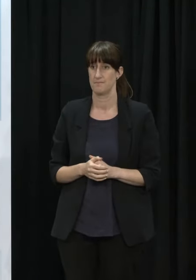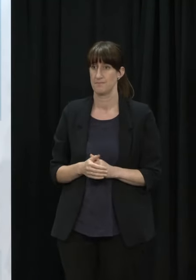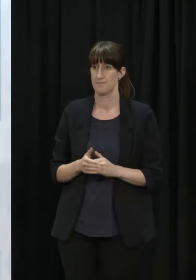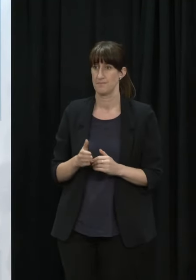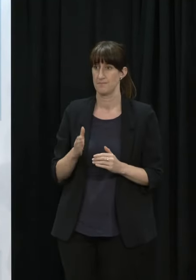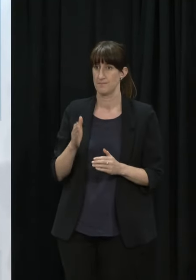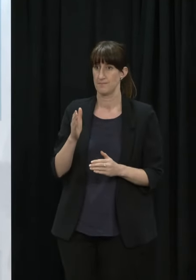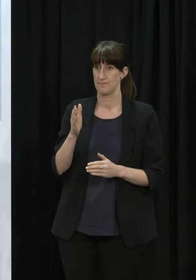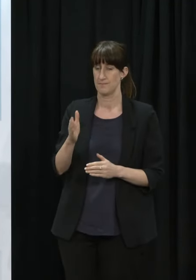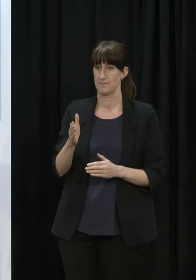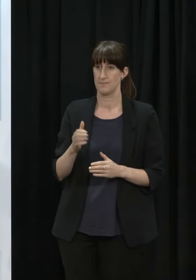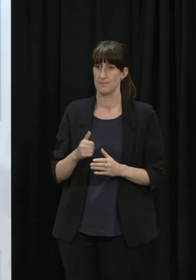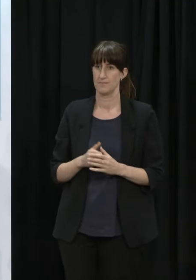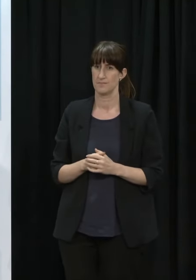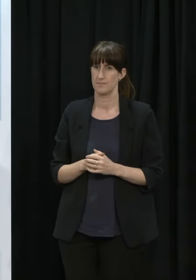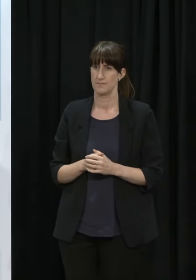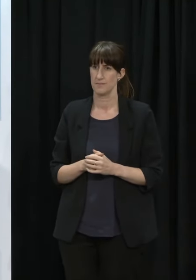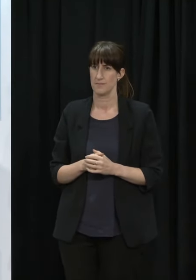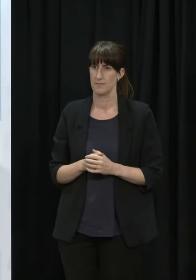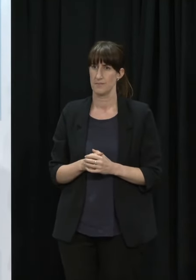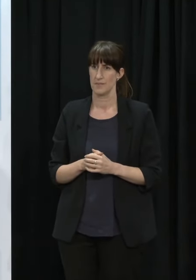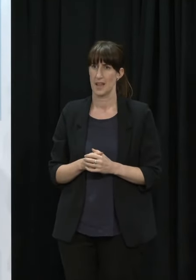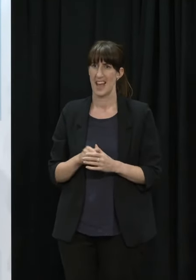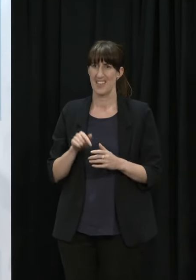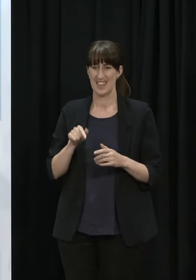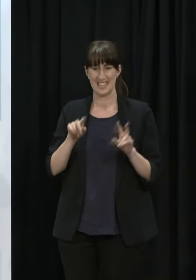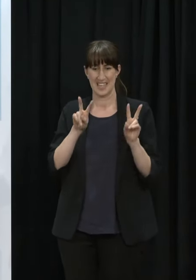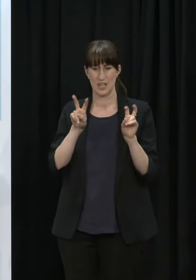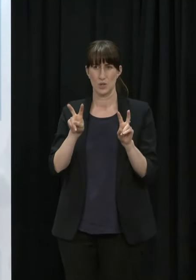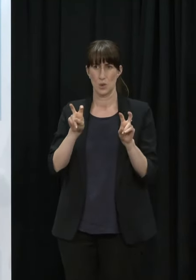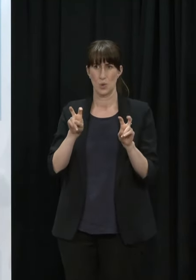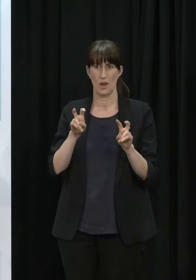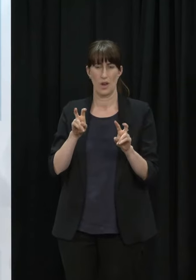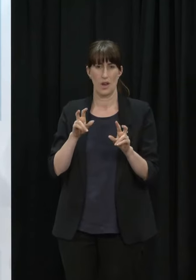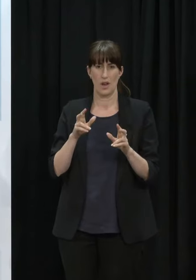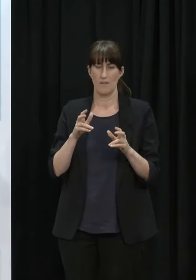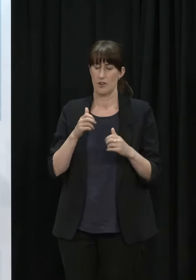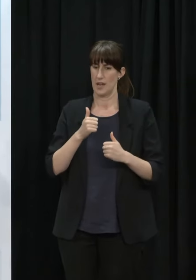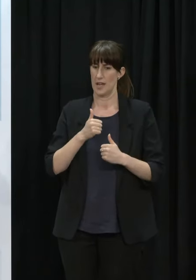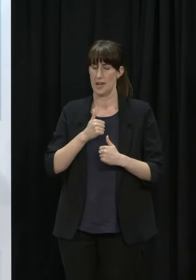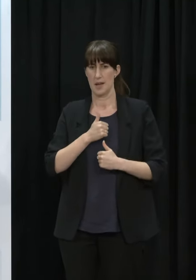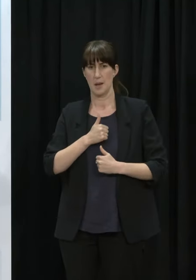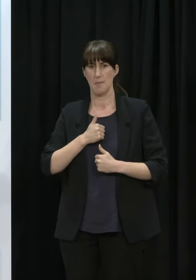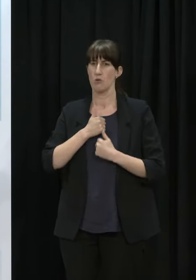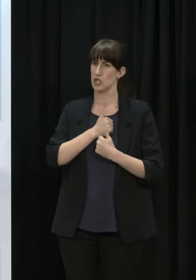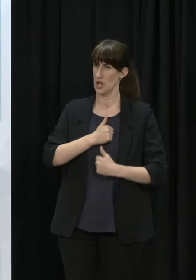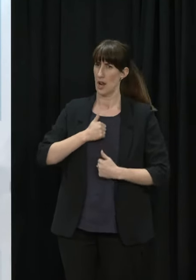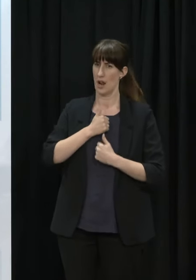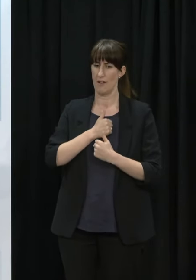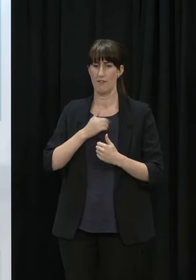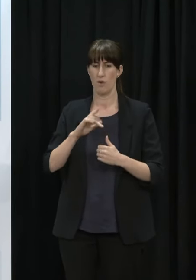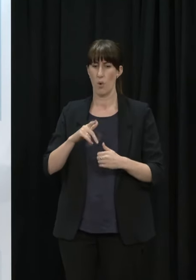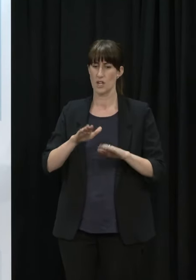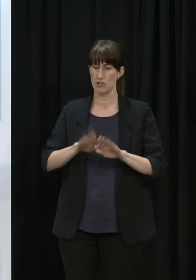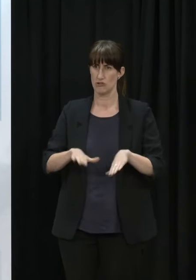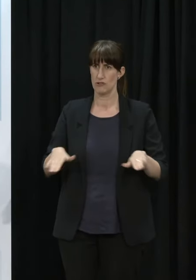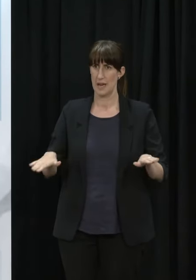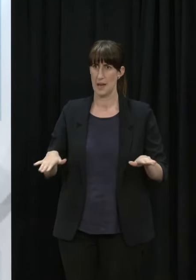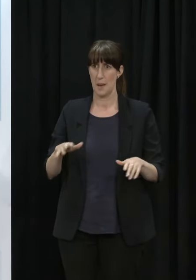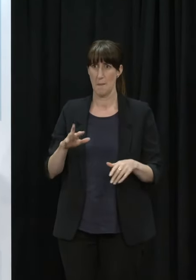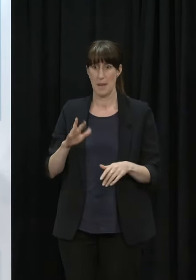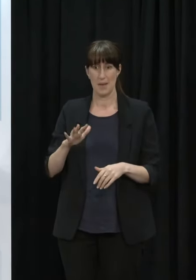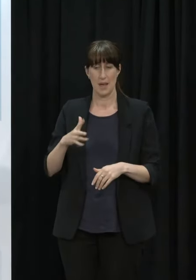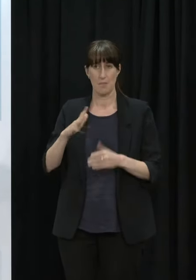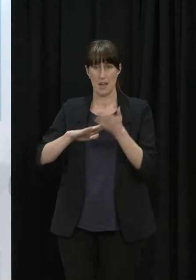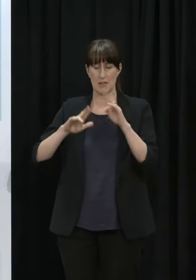think every parent is nervous when it